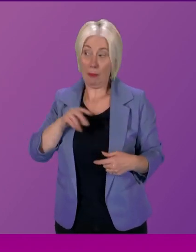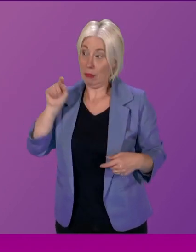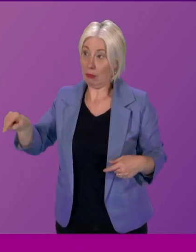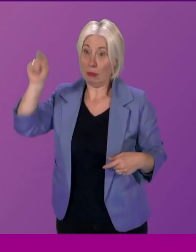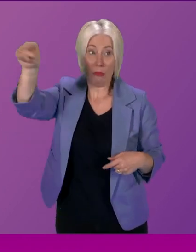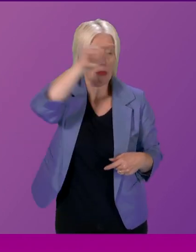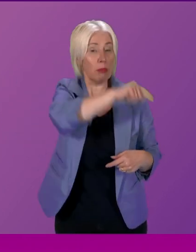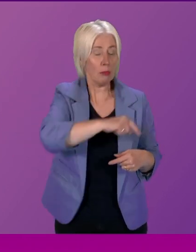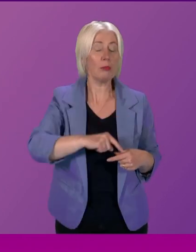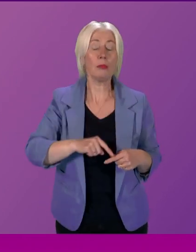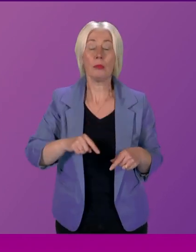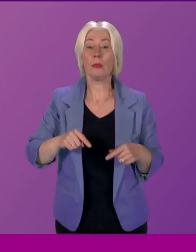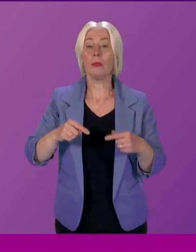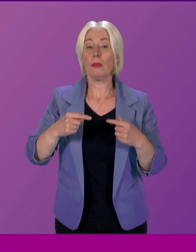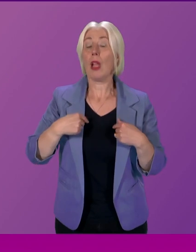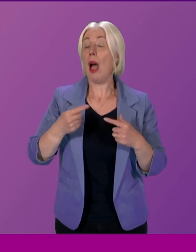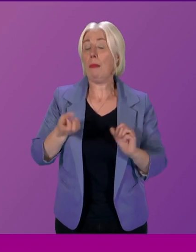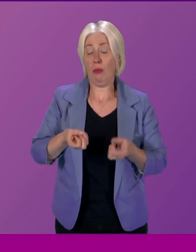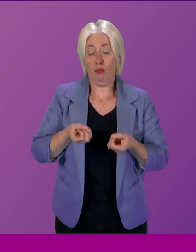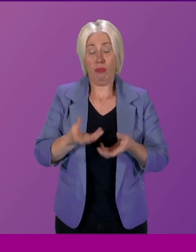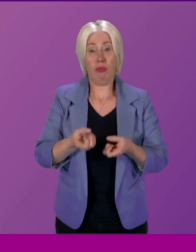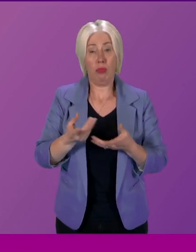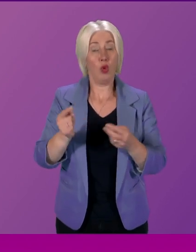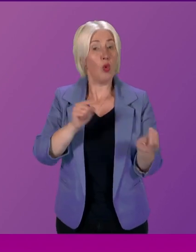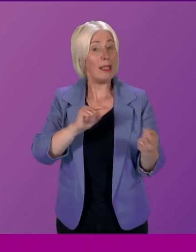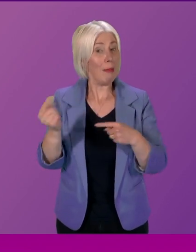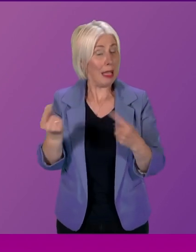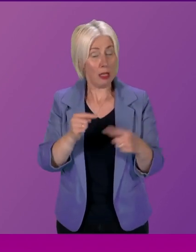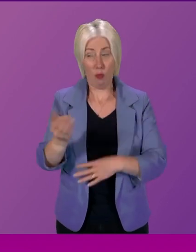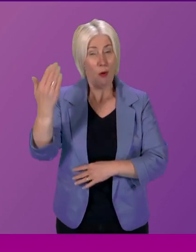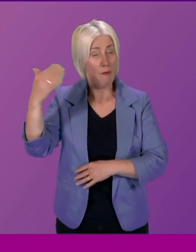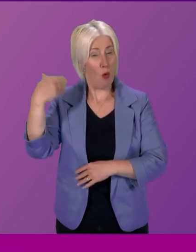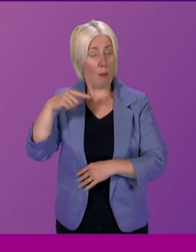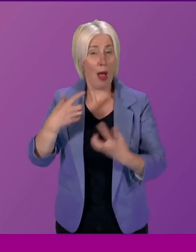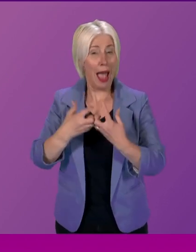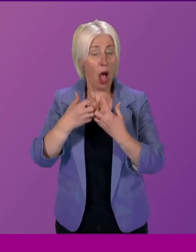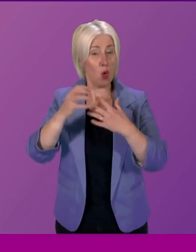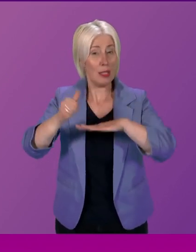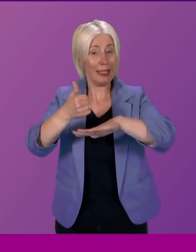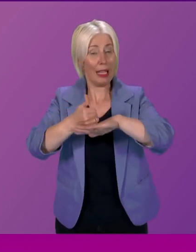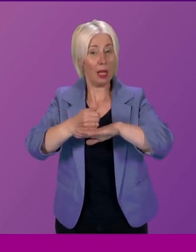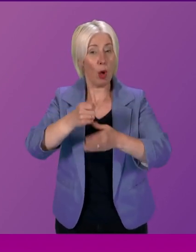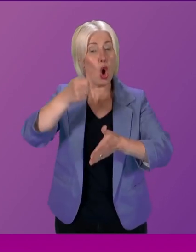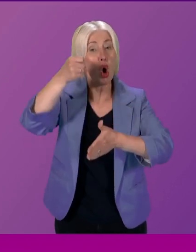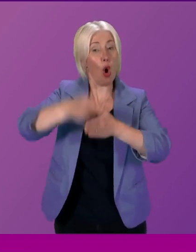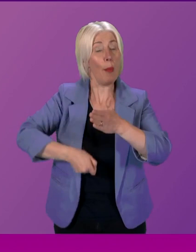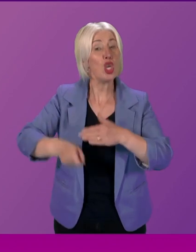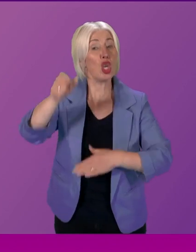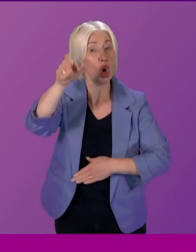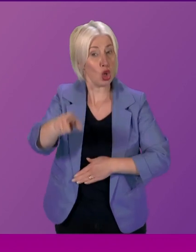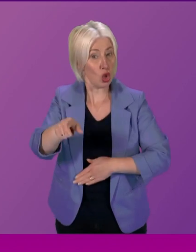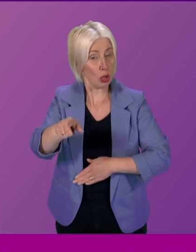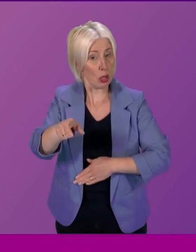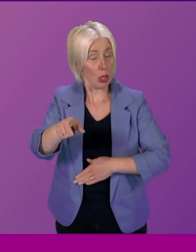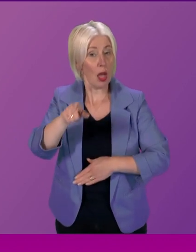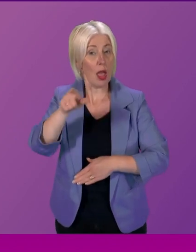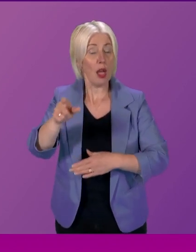may have heard my contribution to a recent debate on the whole question about the establishment of commissioners as creating a fresh level